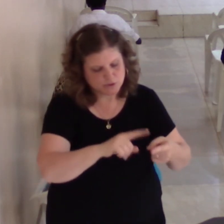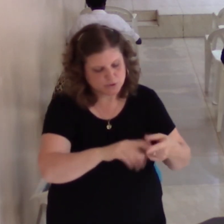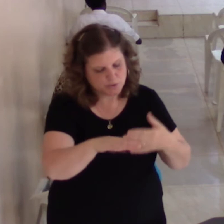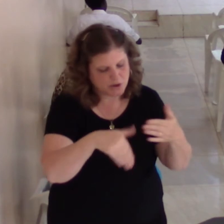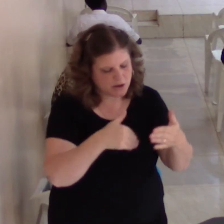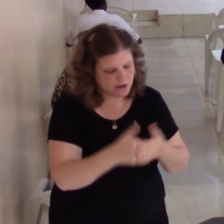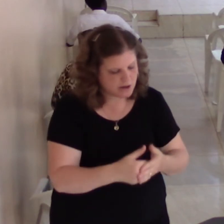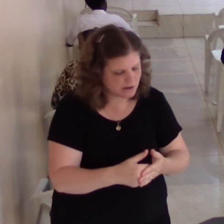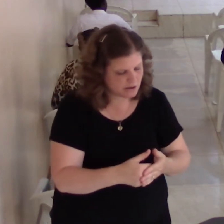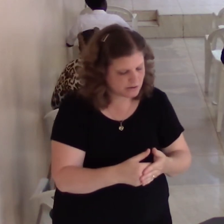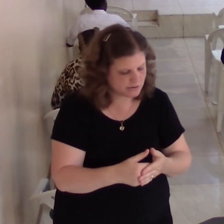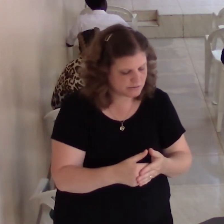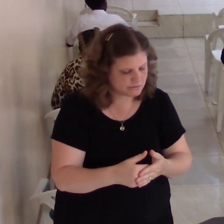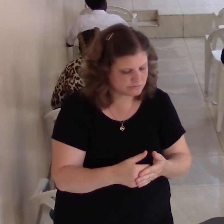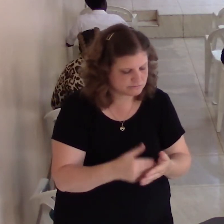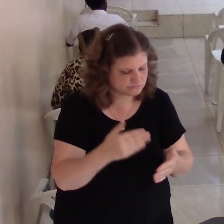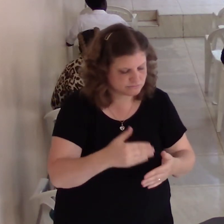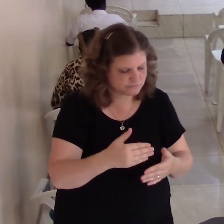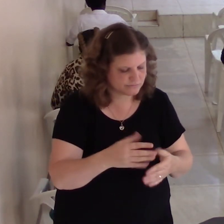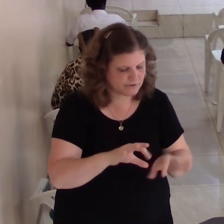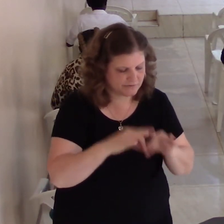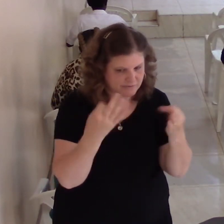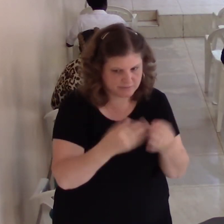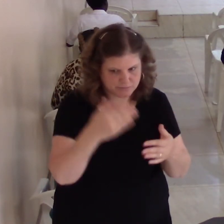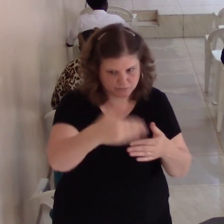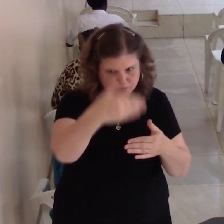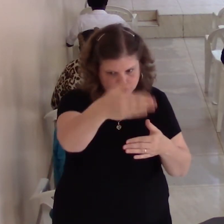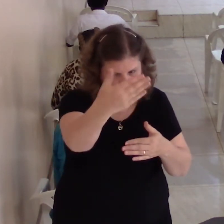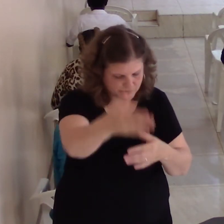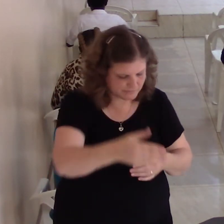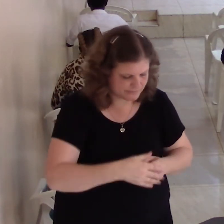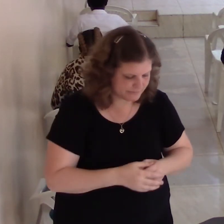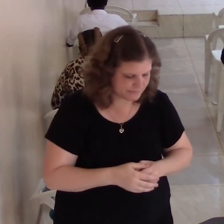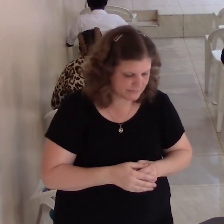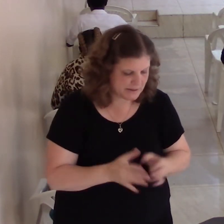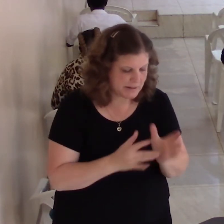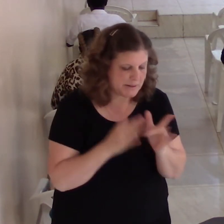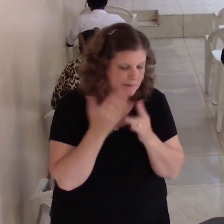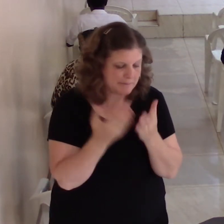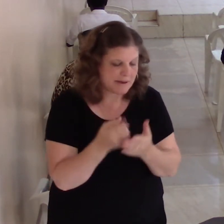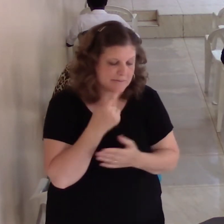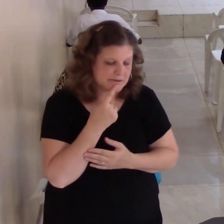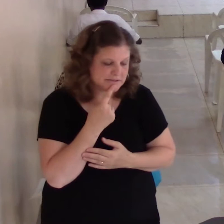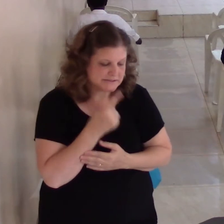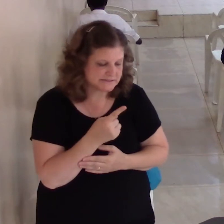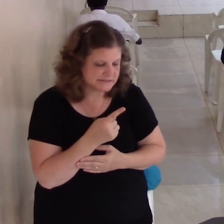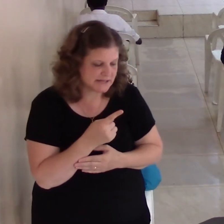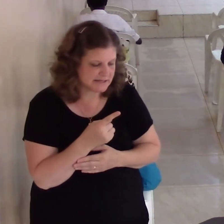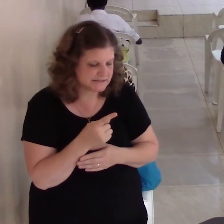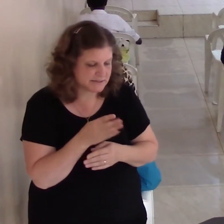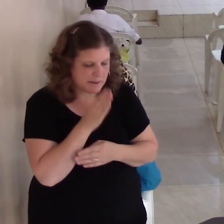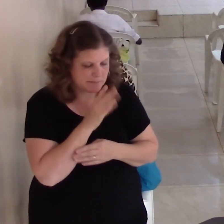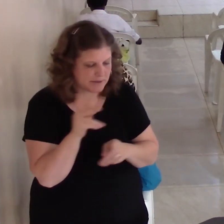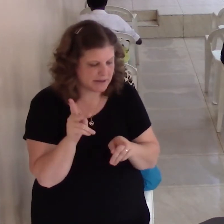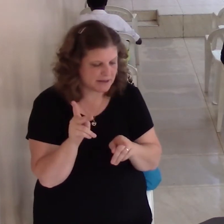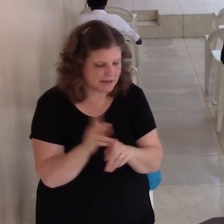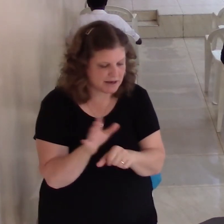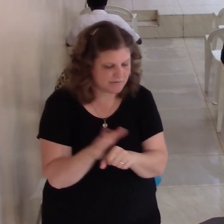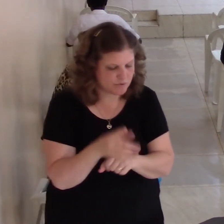The Bible says, by prayer and supplication, with thanksgiving, let you be blessed being made only to God. Many times you receive